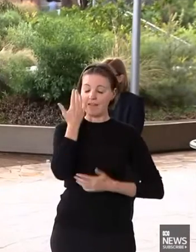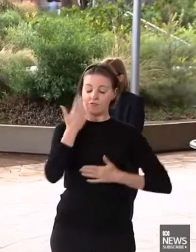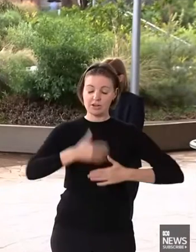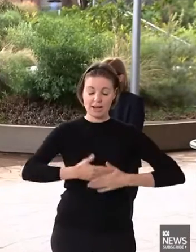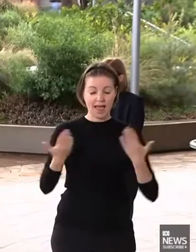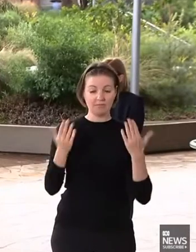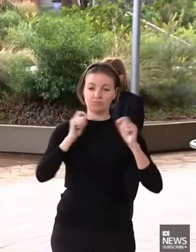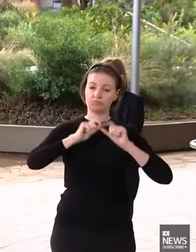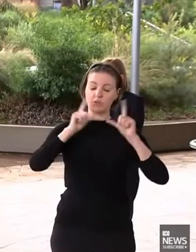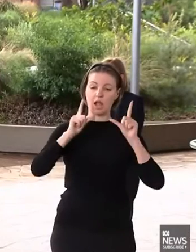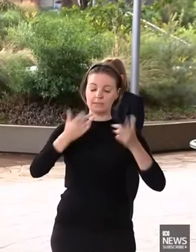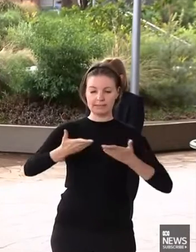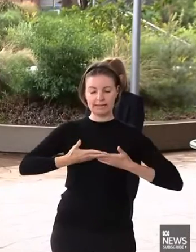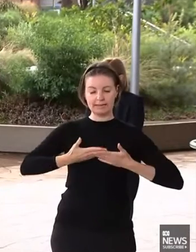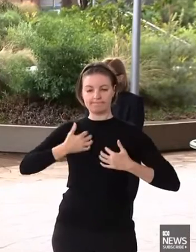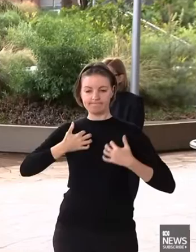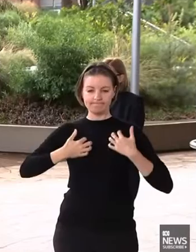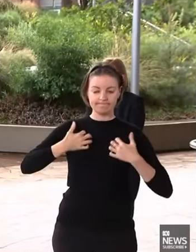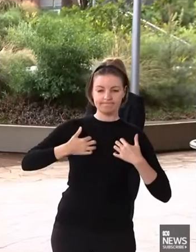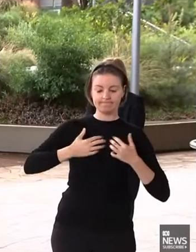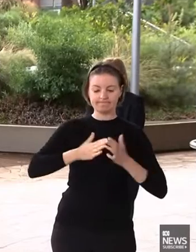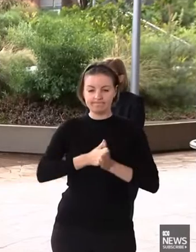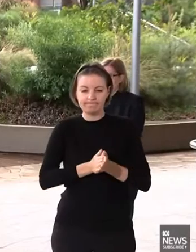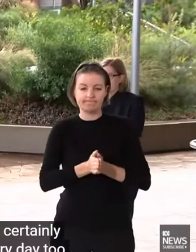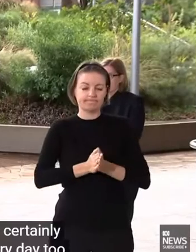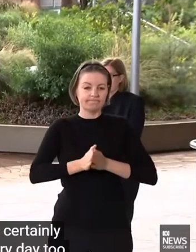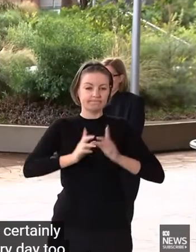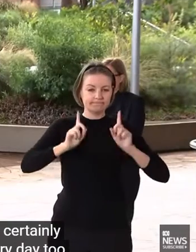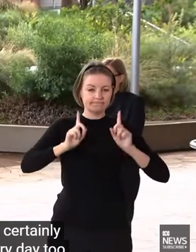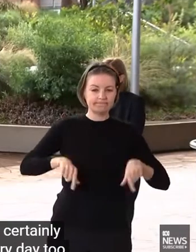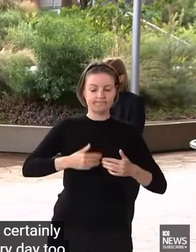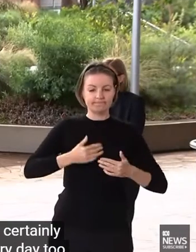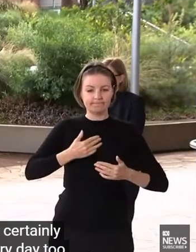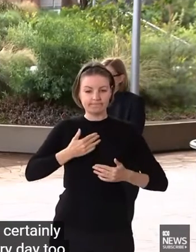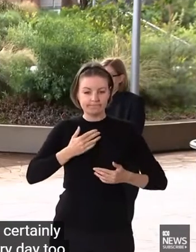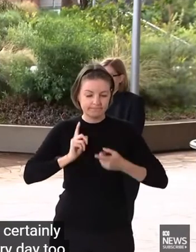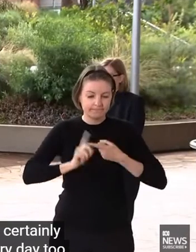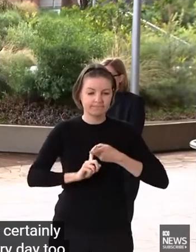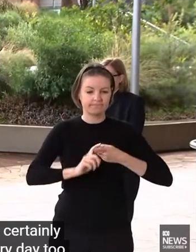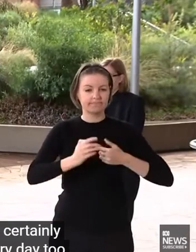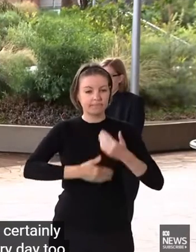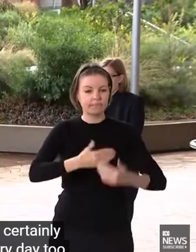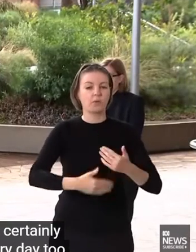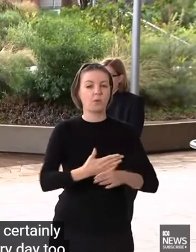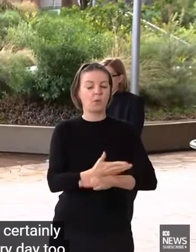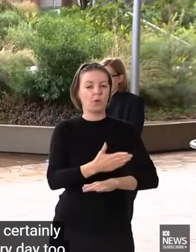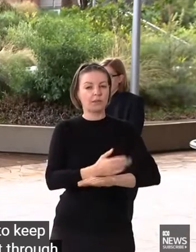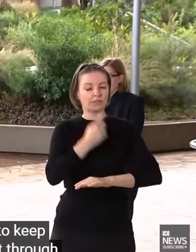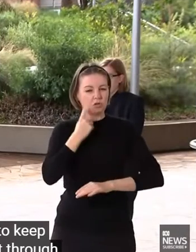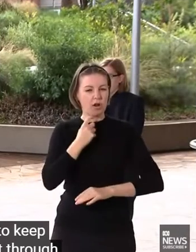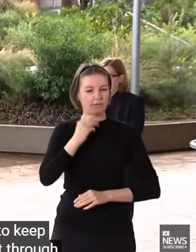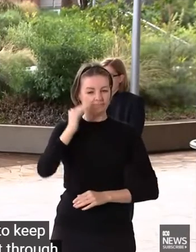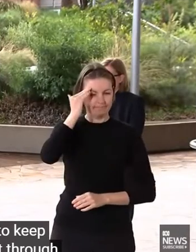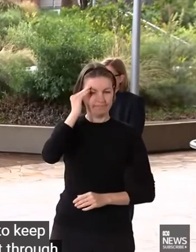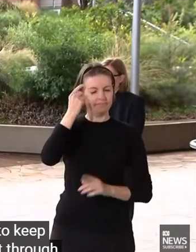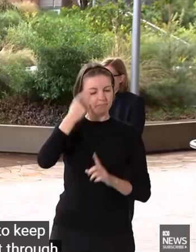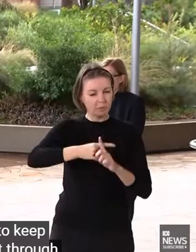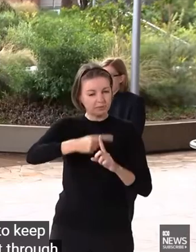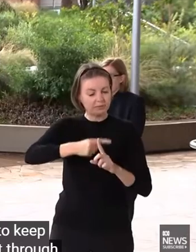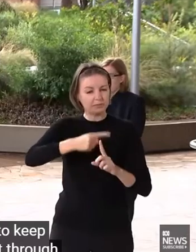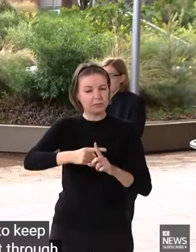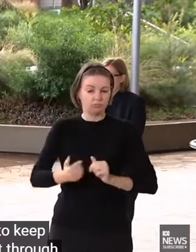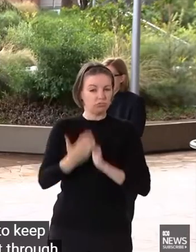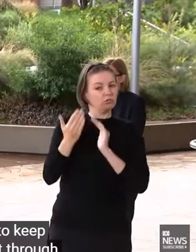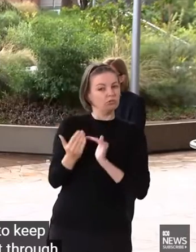day to, as the health team, to keep working to try and get through in a positive way this pandemic that's